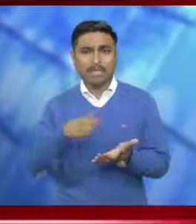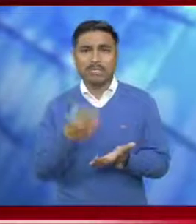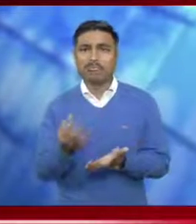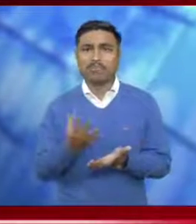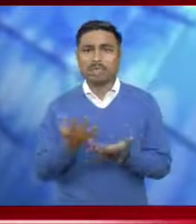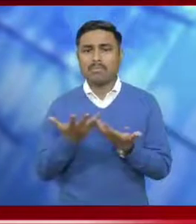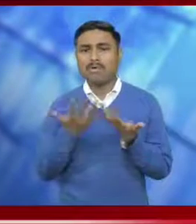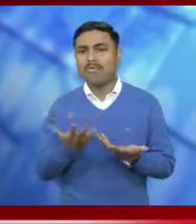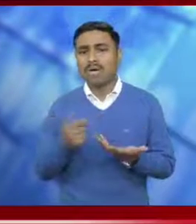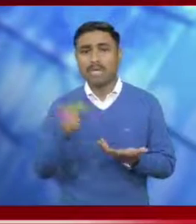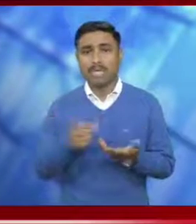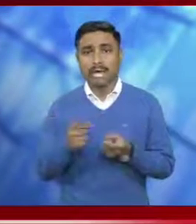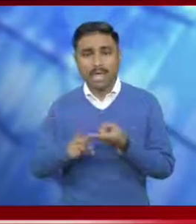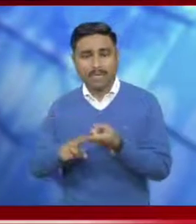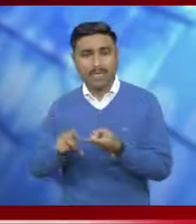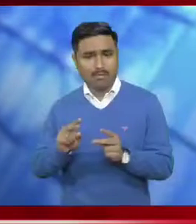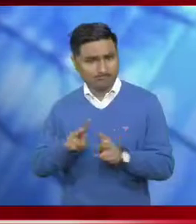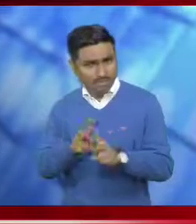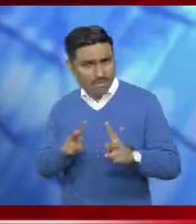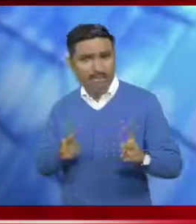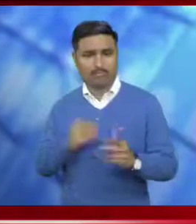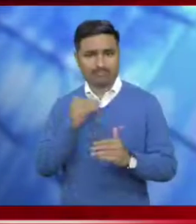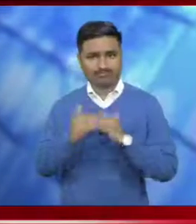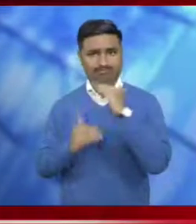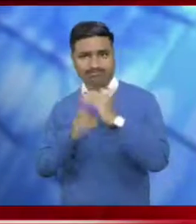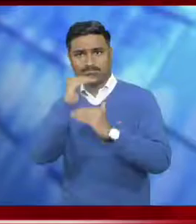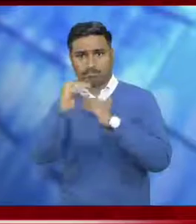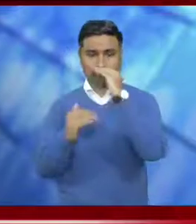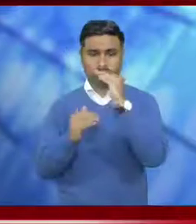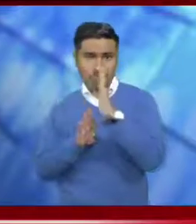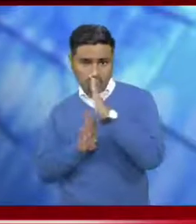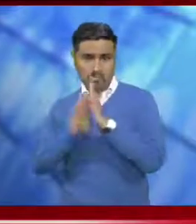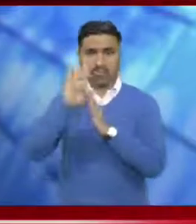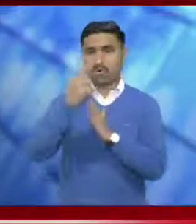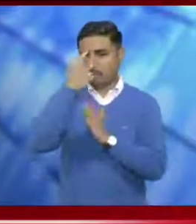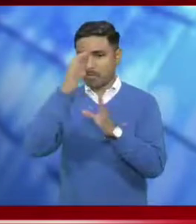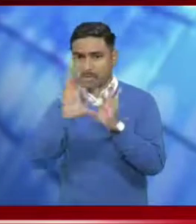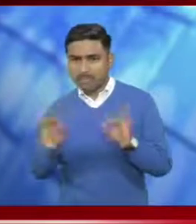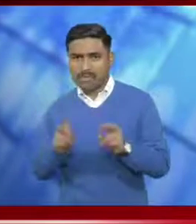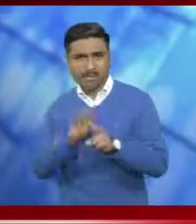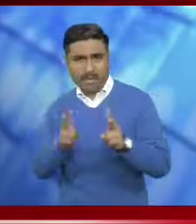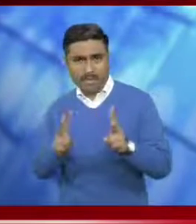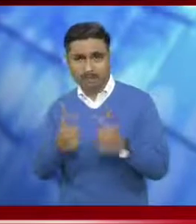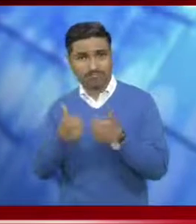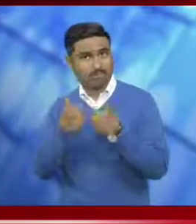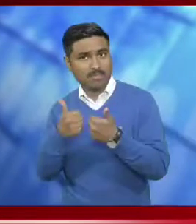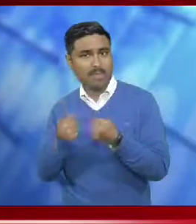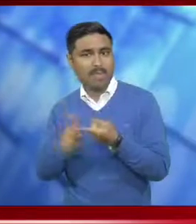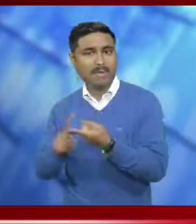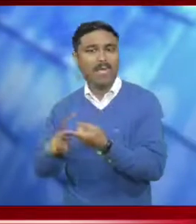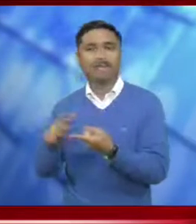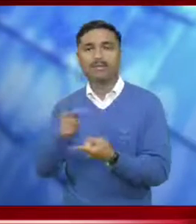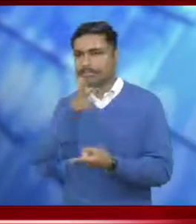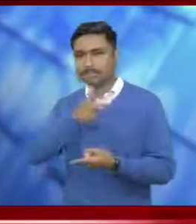inclusion and mainstreaming and is witnessing an entirely new model of development, growth, peace and